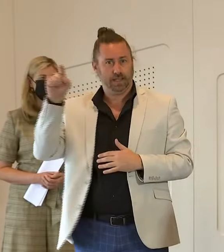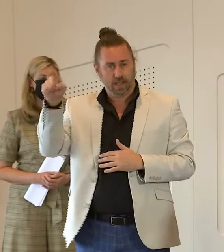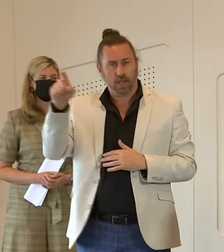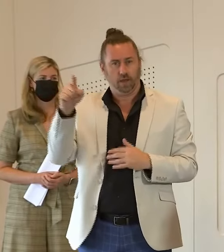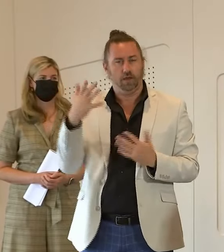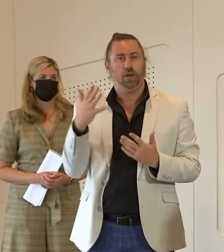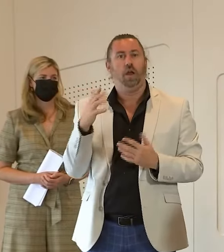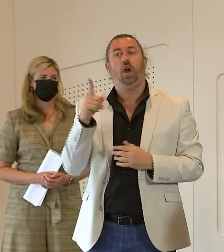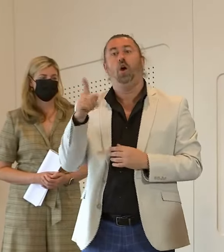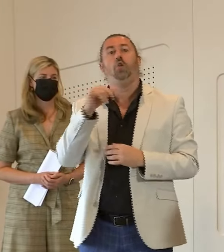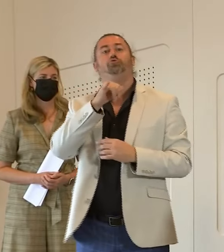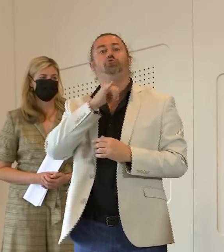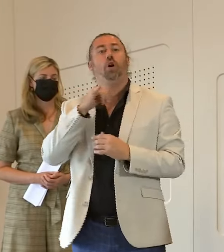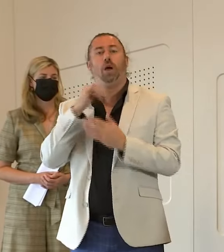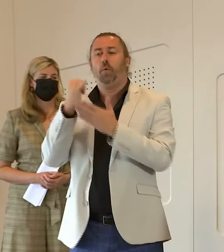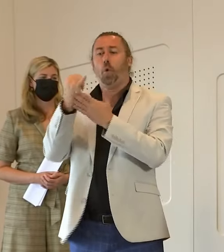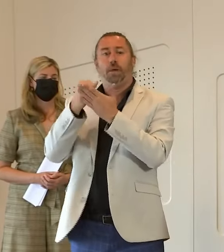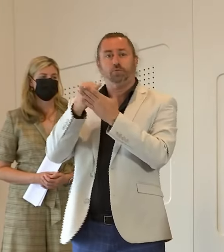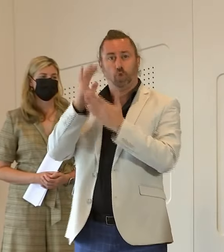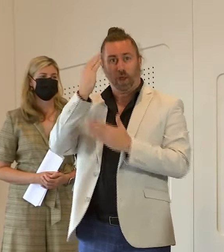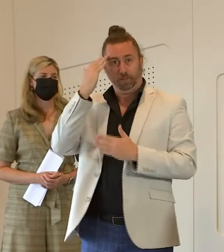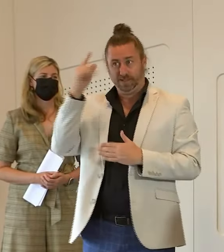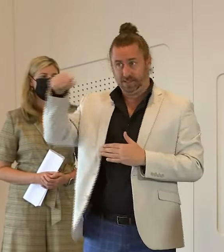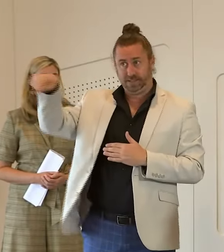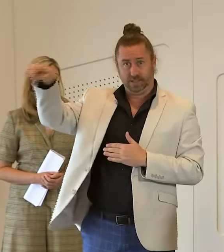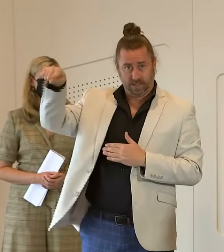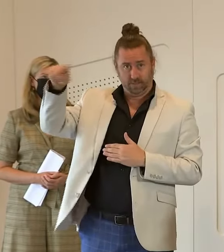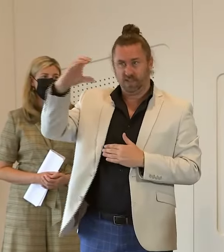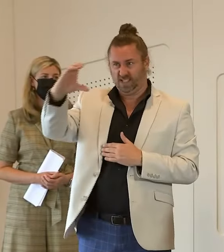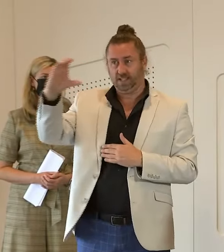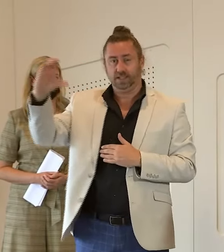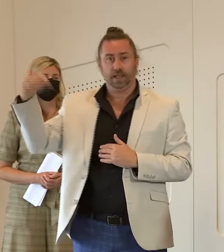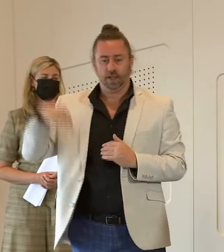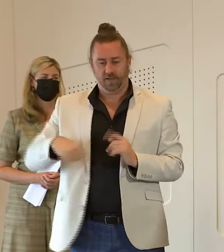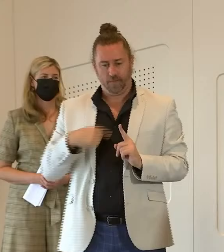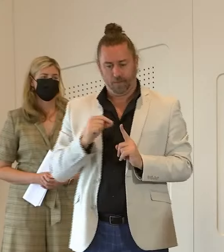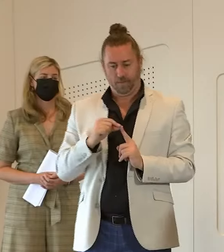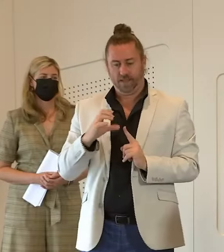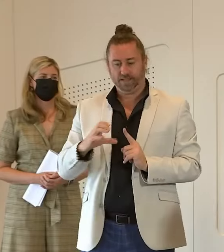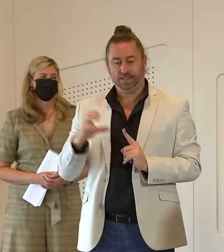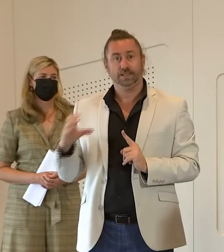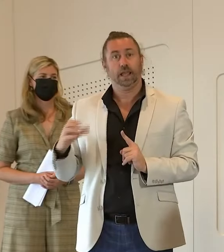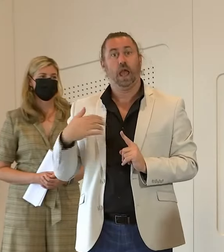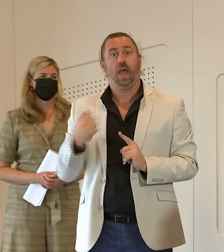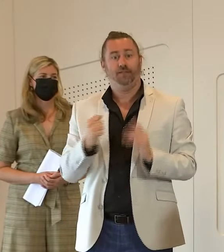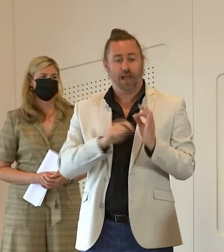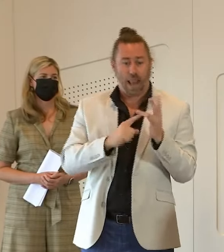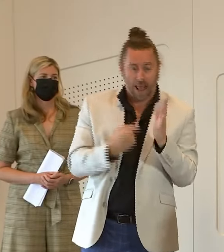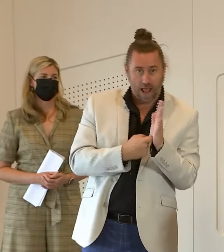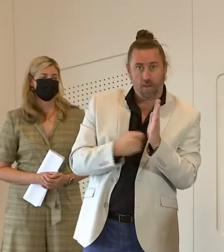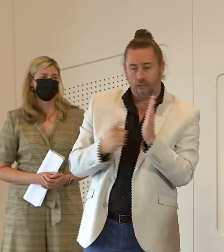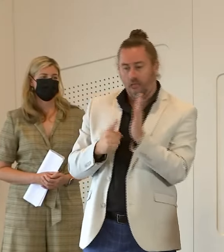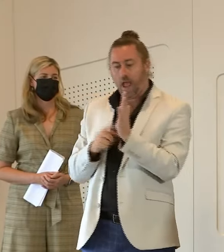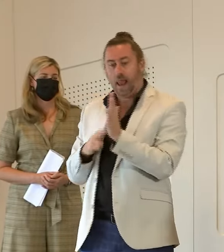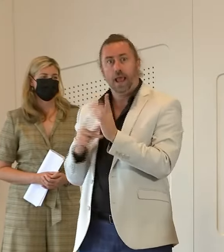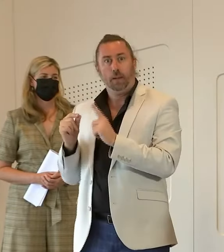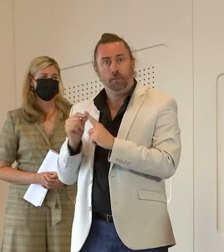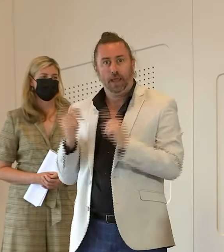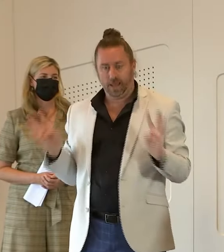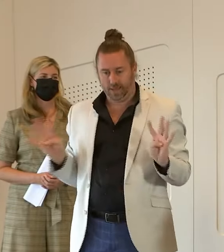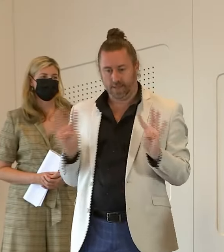crime and corruption committee this committee is made up of representatives of both parties and it is chaired by a non-government member